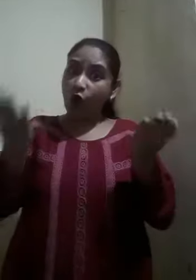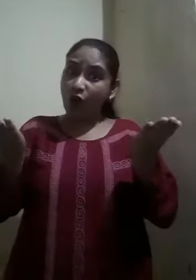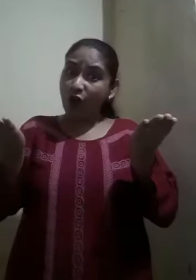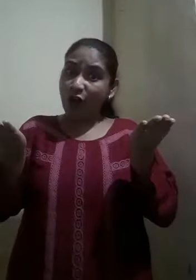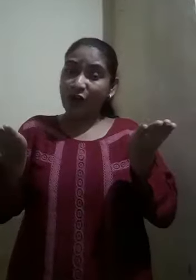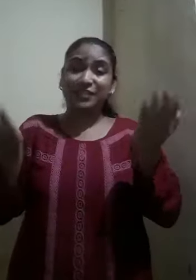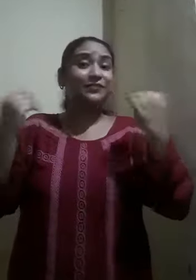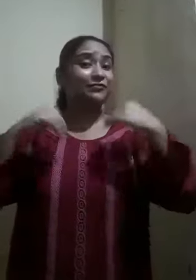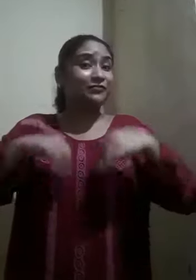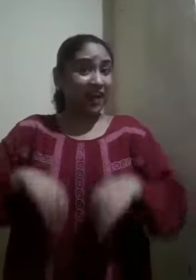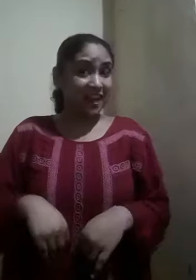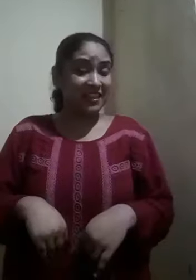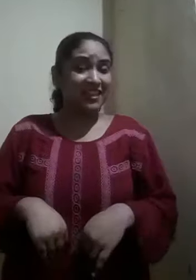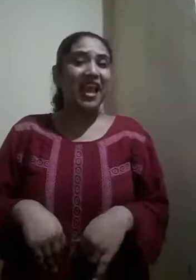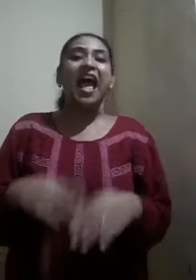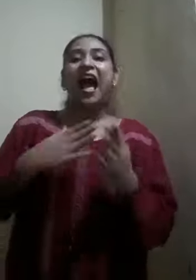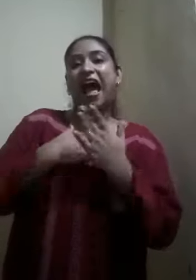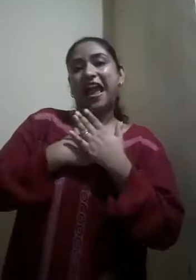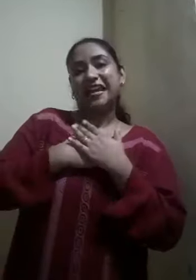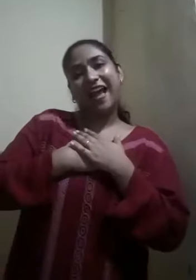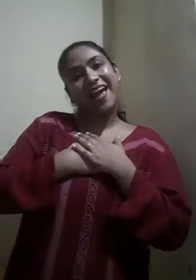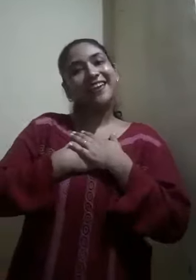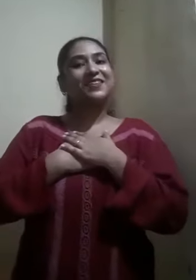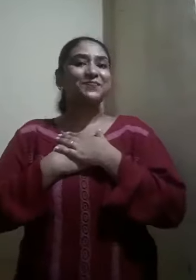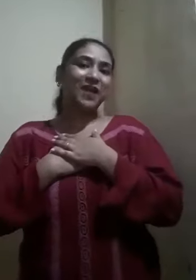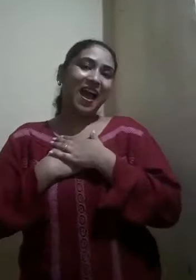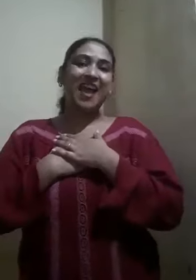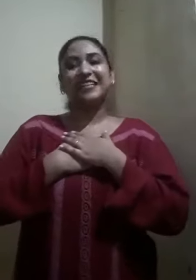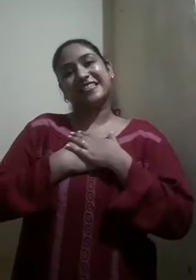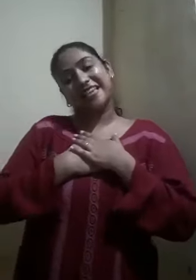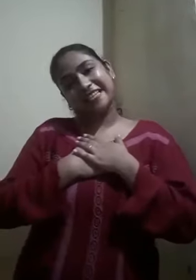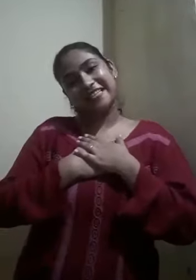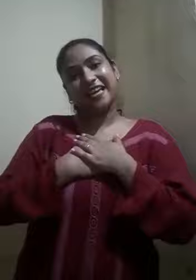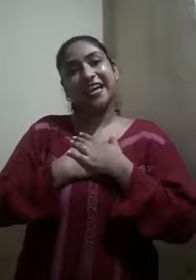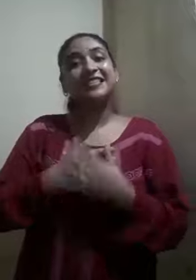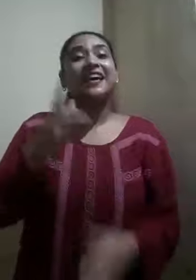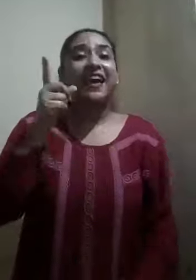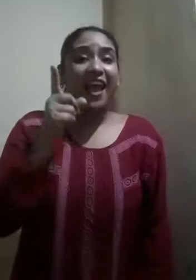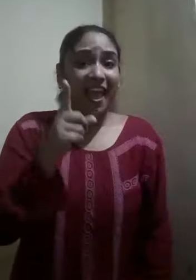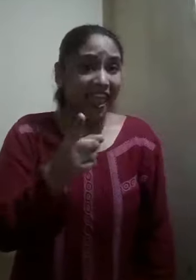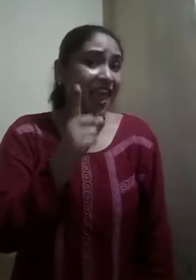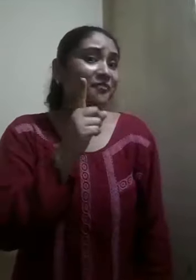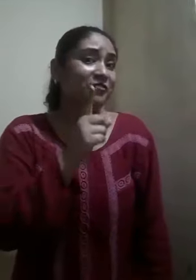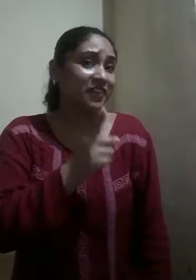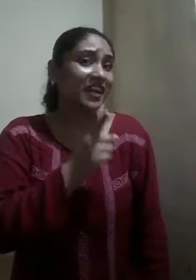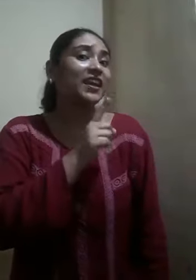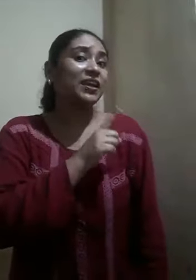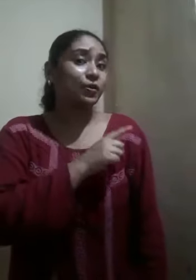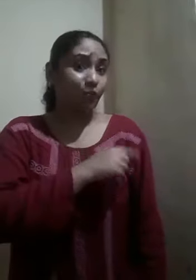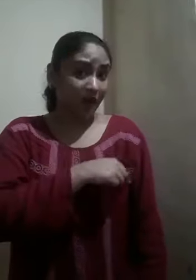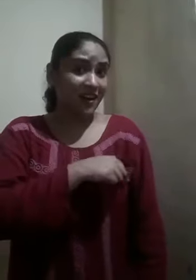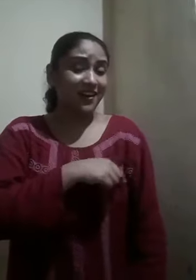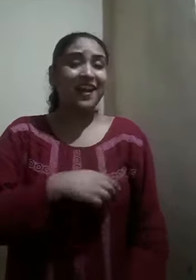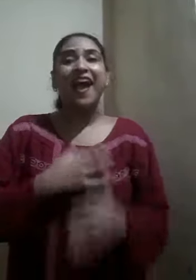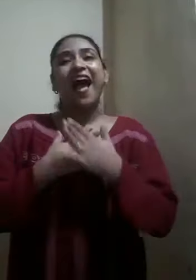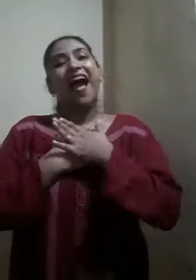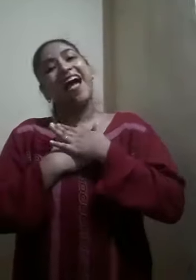what fun. I like my senses, everyone, I